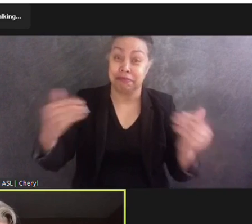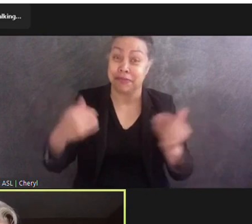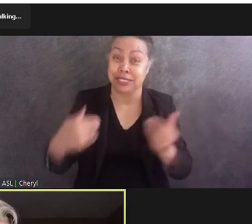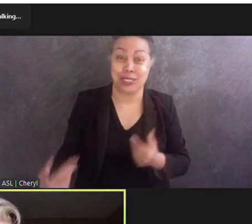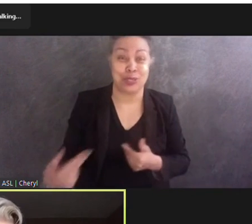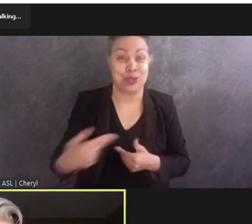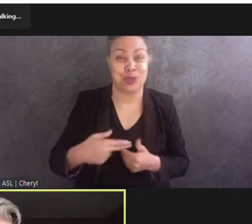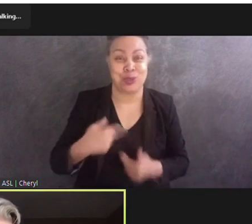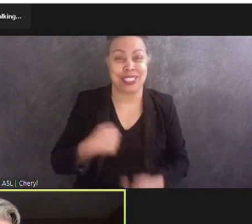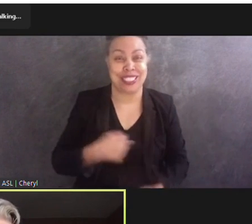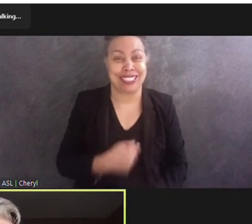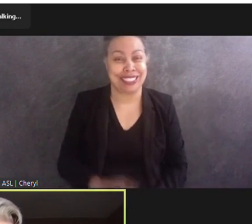your voice known.